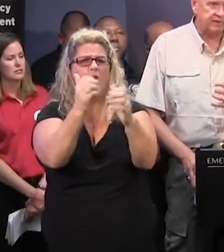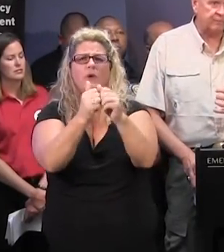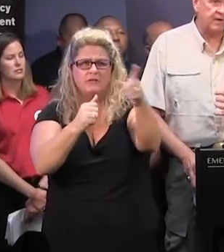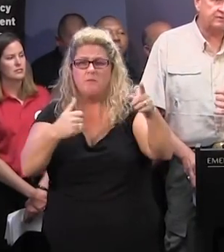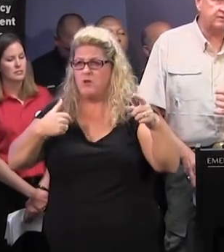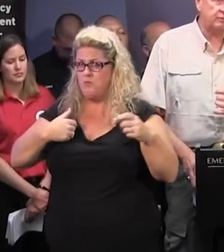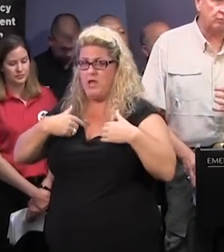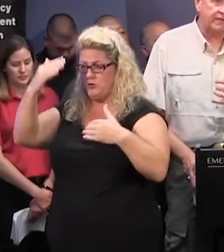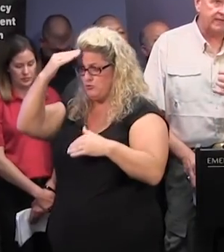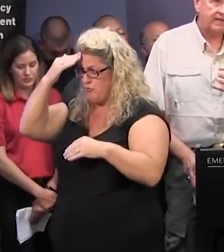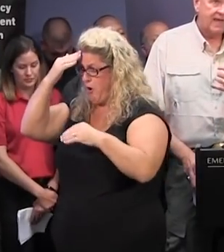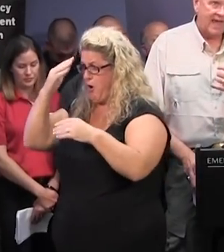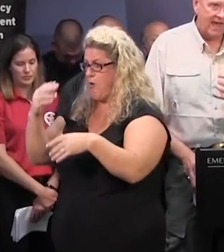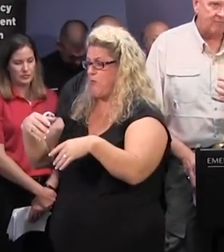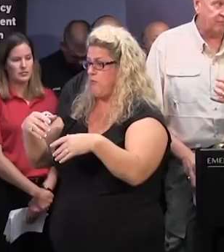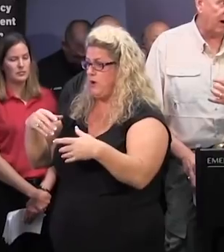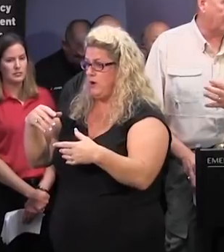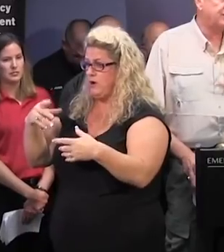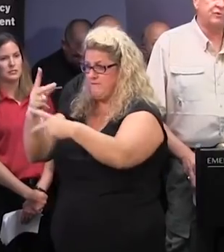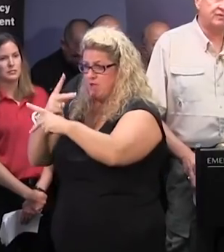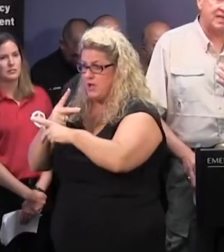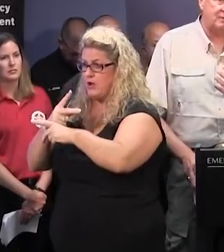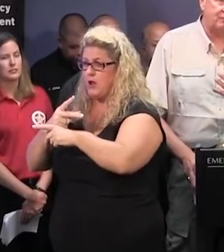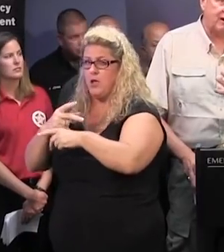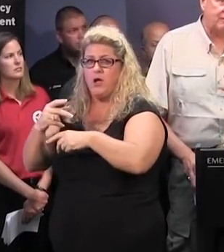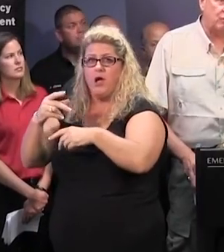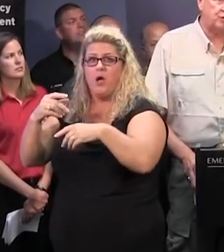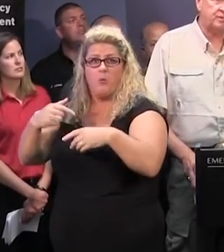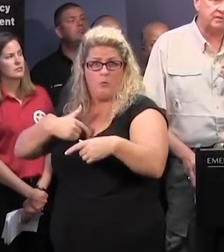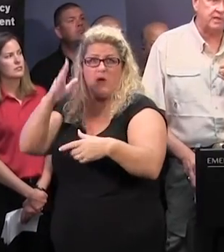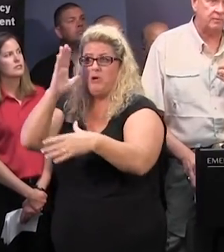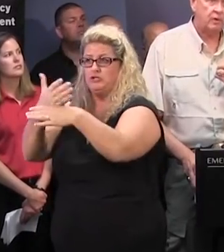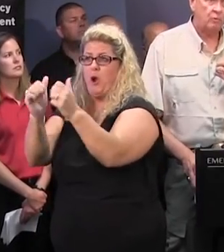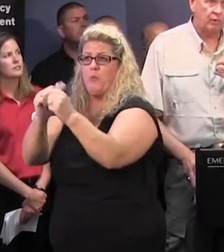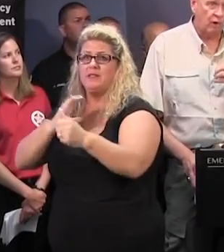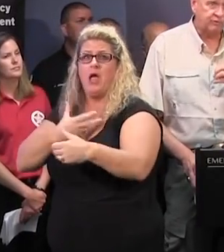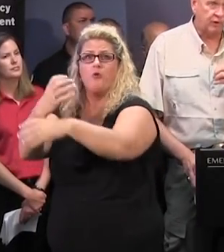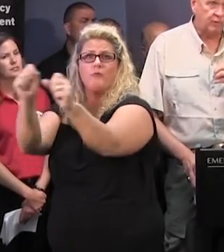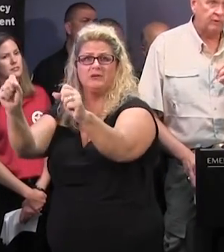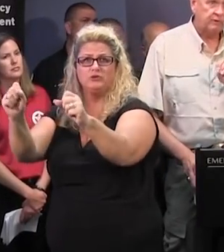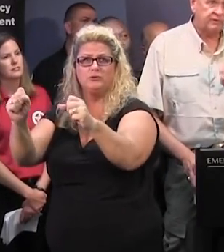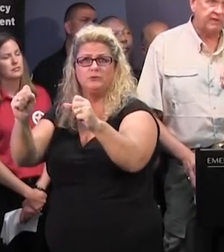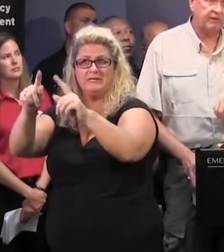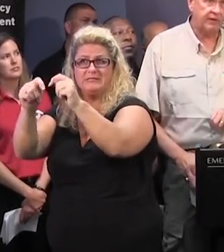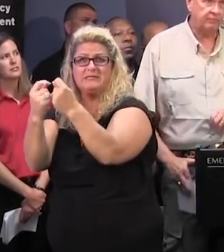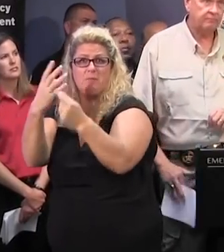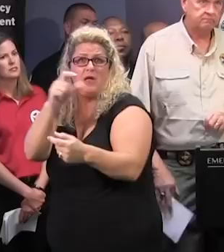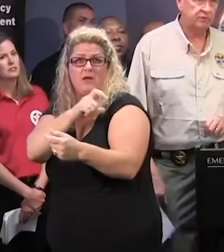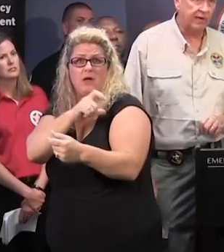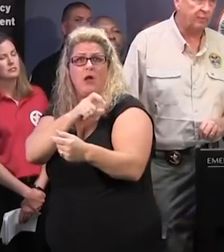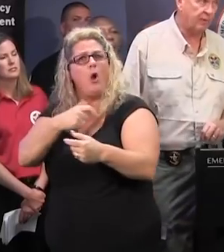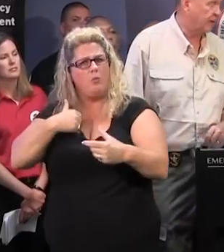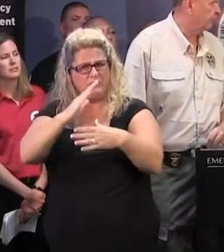models and information that we have for our rescue team and for our enforcement team, we're also sending to